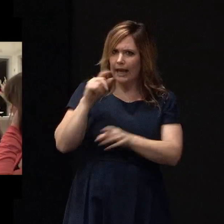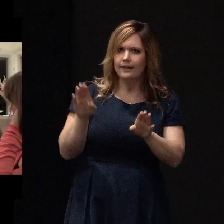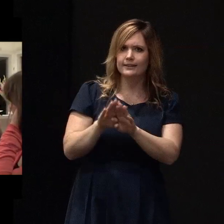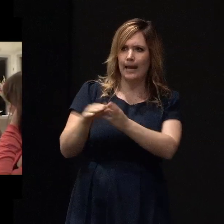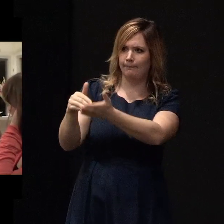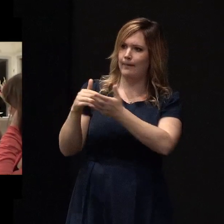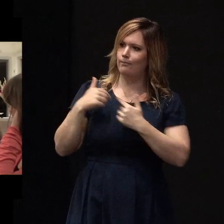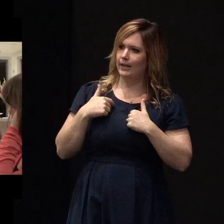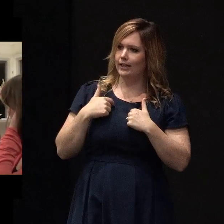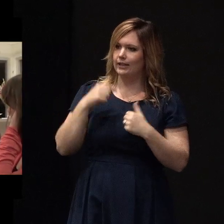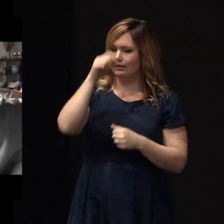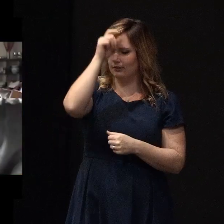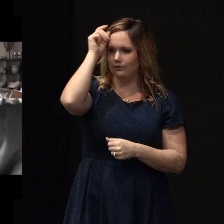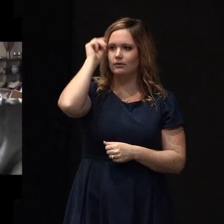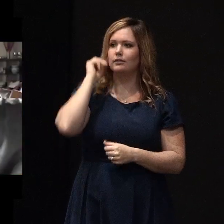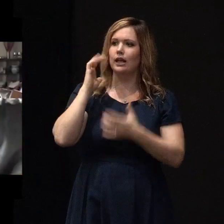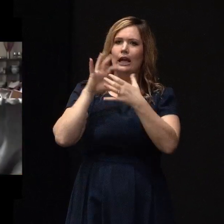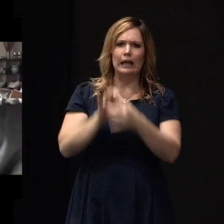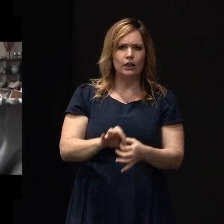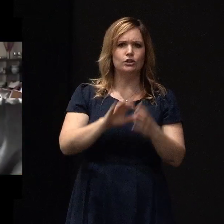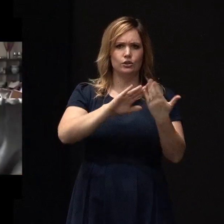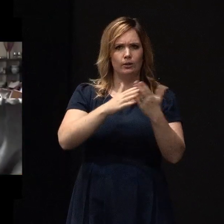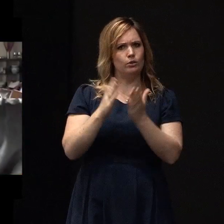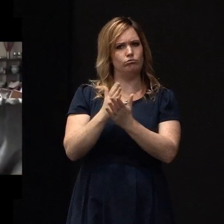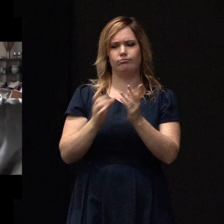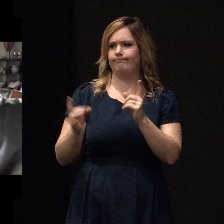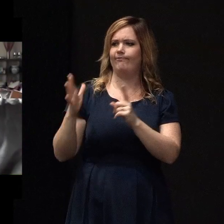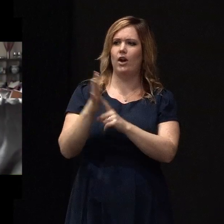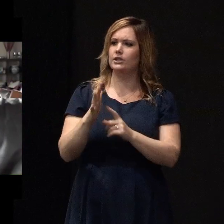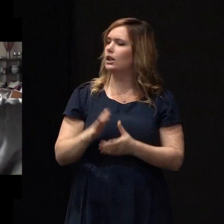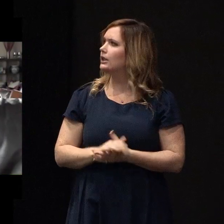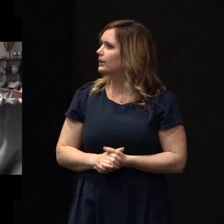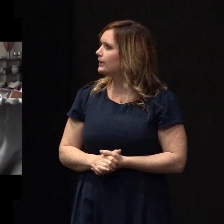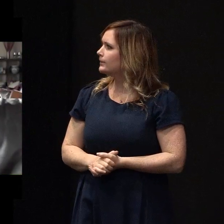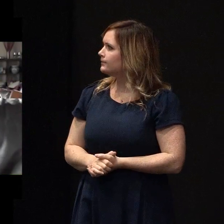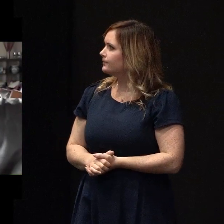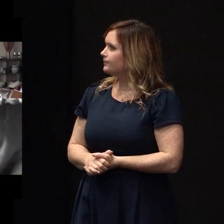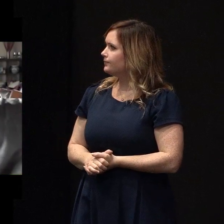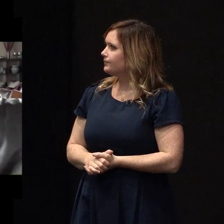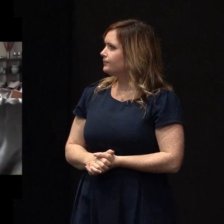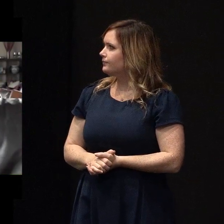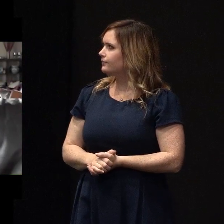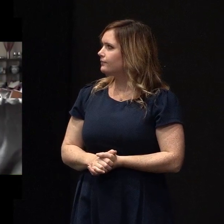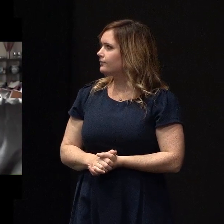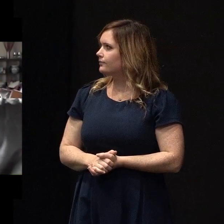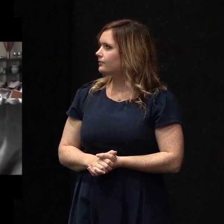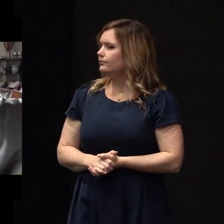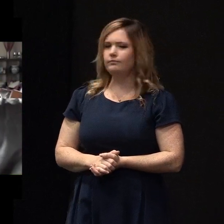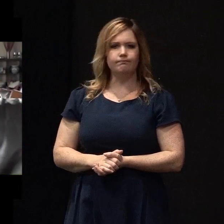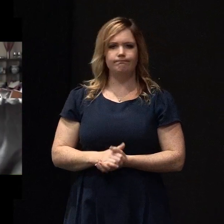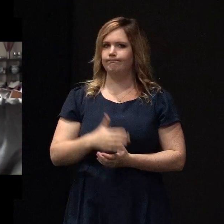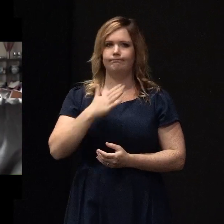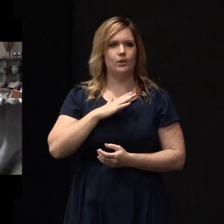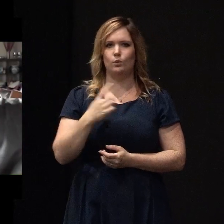Connection for the community is vital because you don't want to be alone.